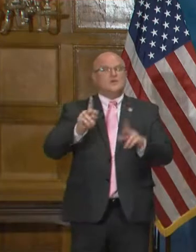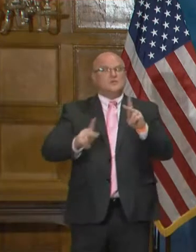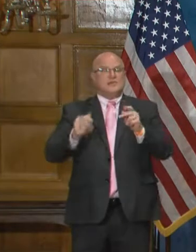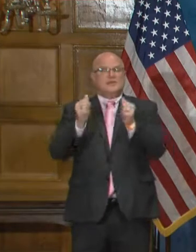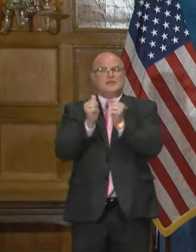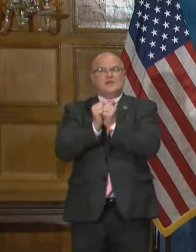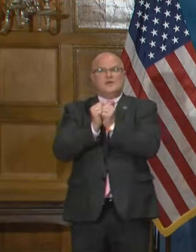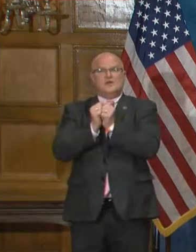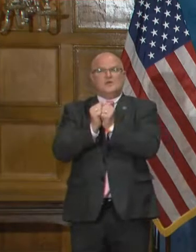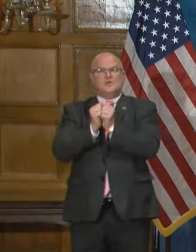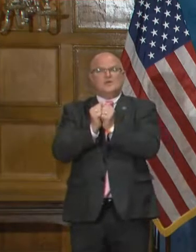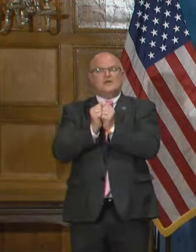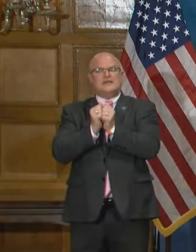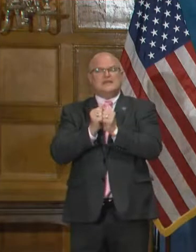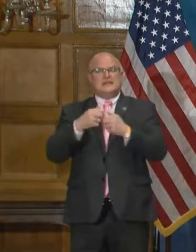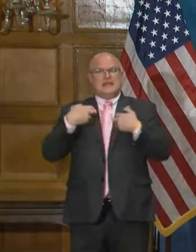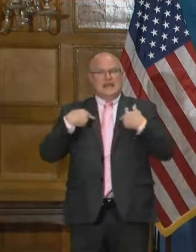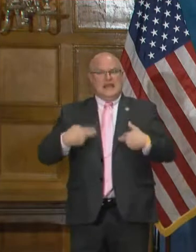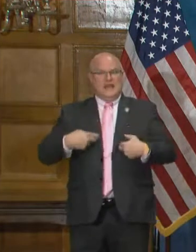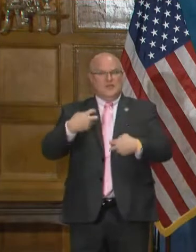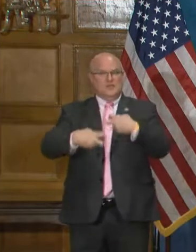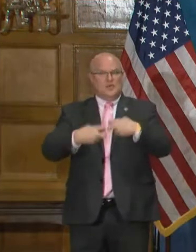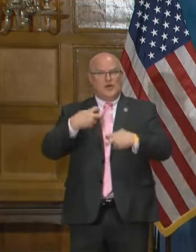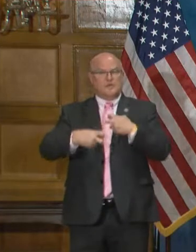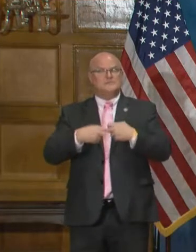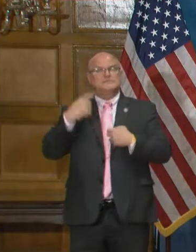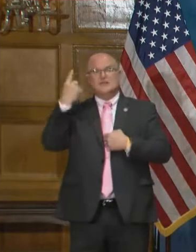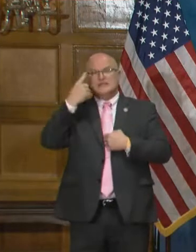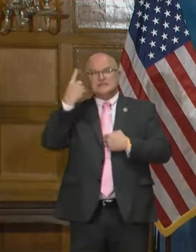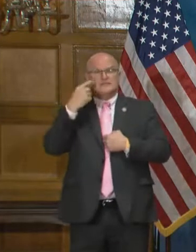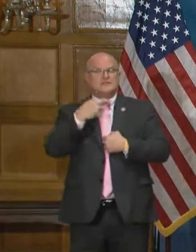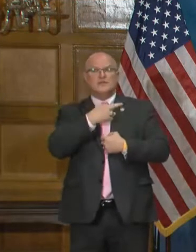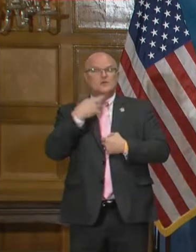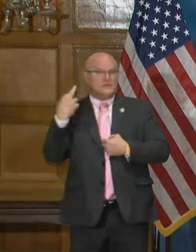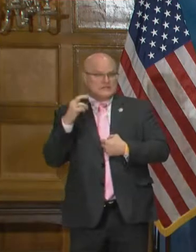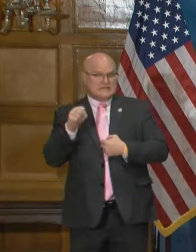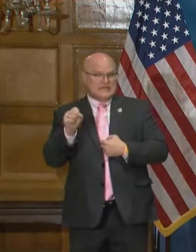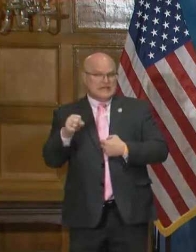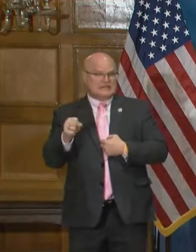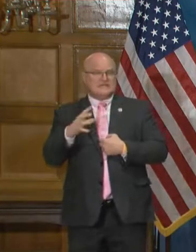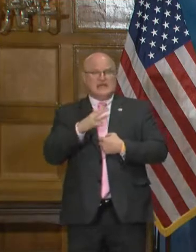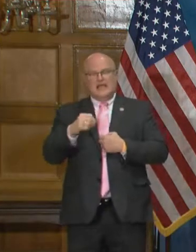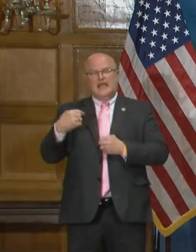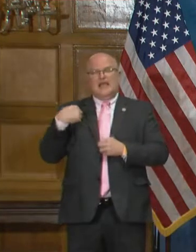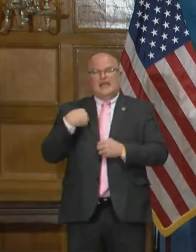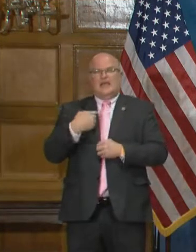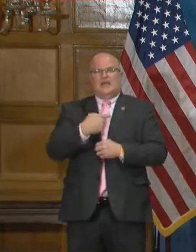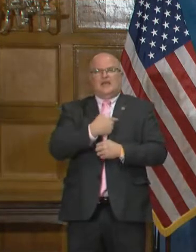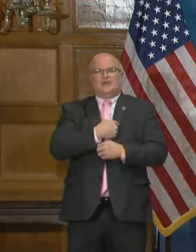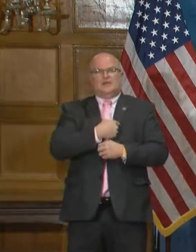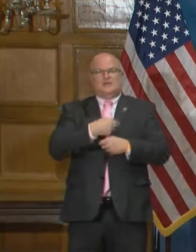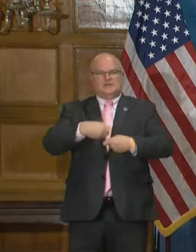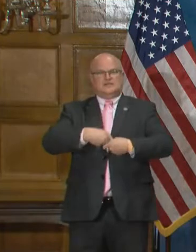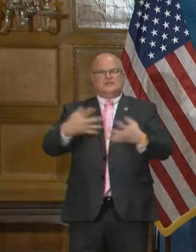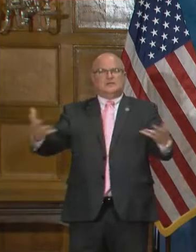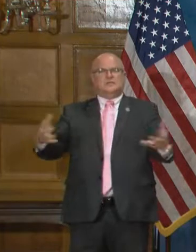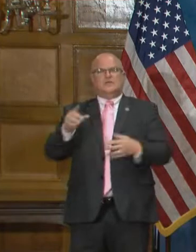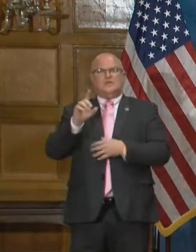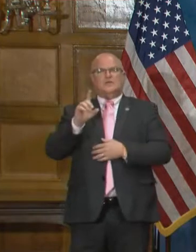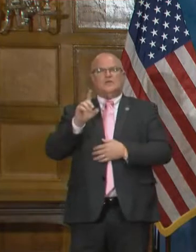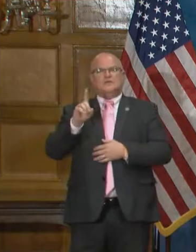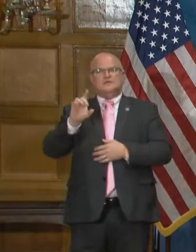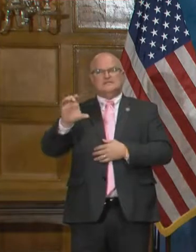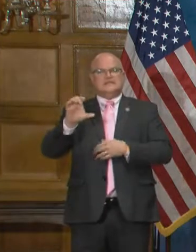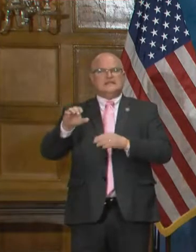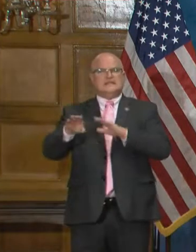with, uh, comorbid conditions, um, are considered at risk, um, and were, um, uh, distributed to the 1C